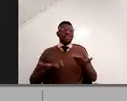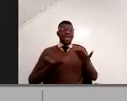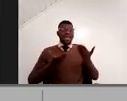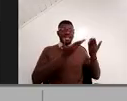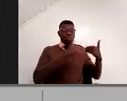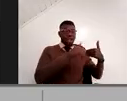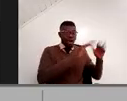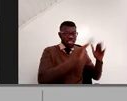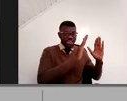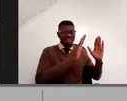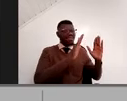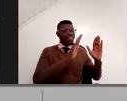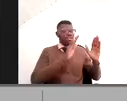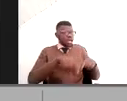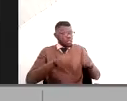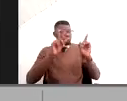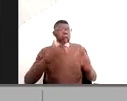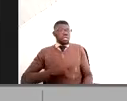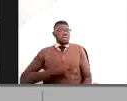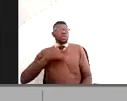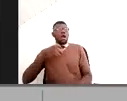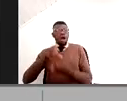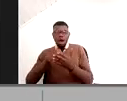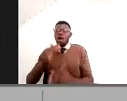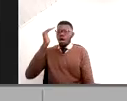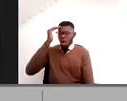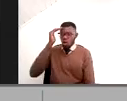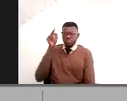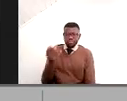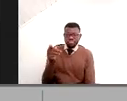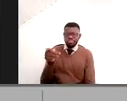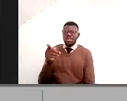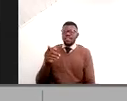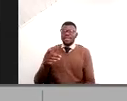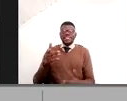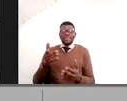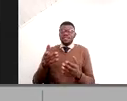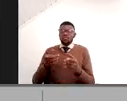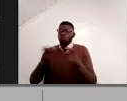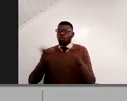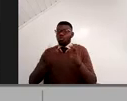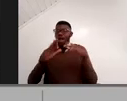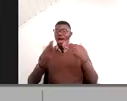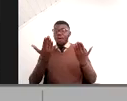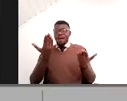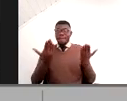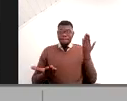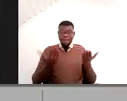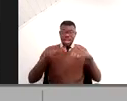will put yourself into a position where you know how you can pull your weight and how you strategically can develop.